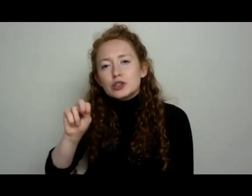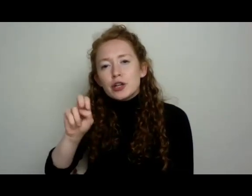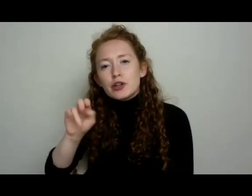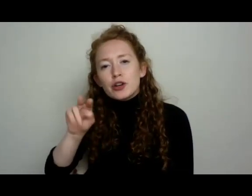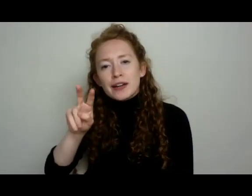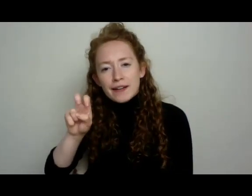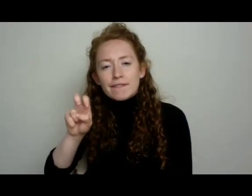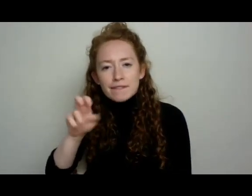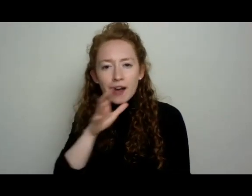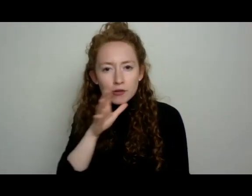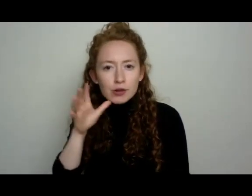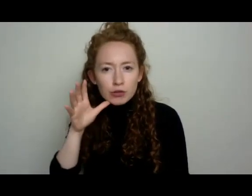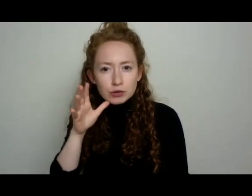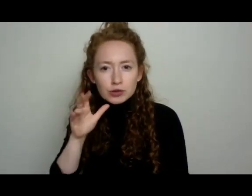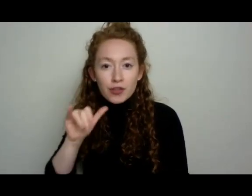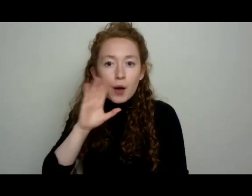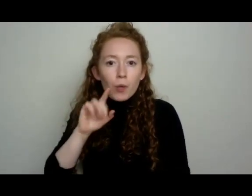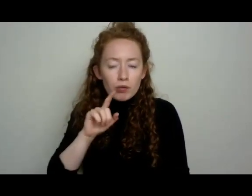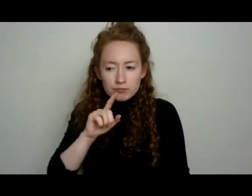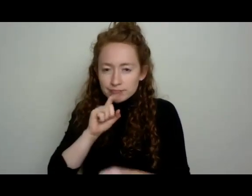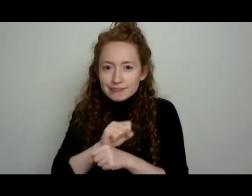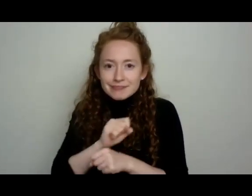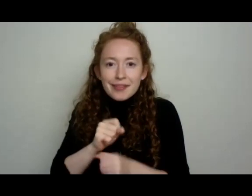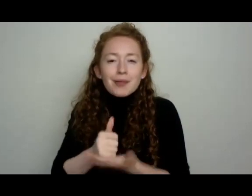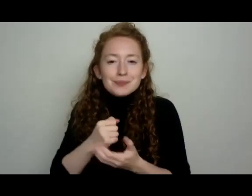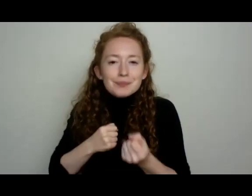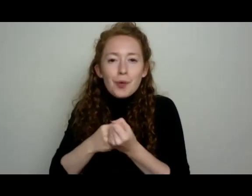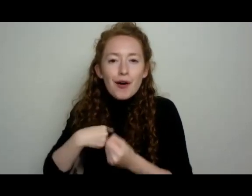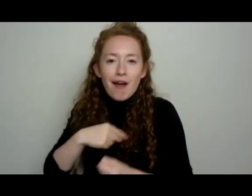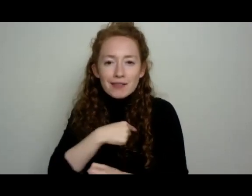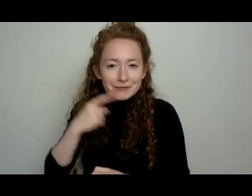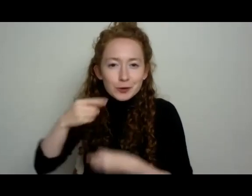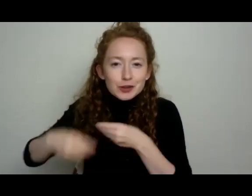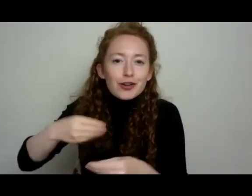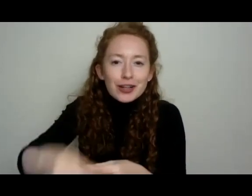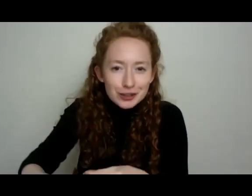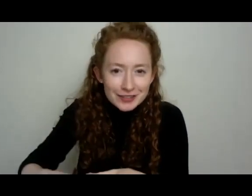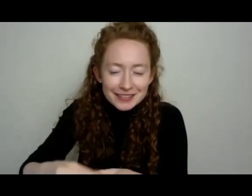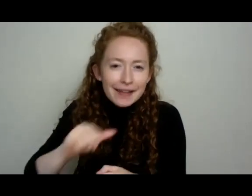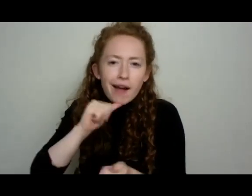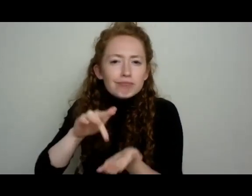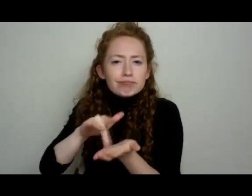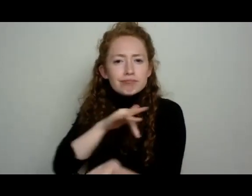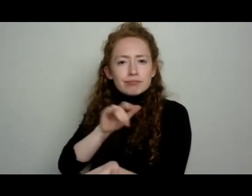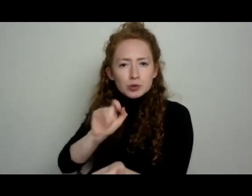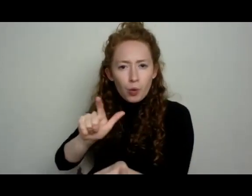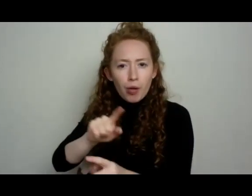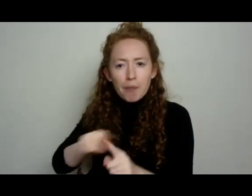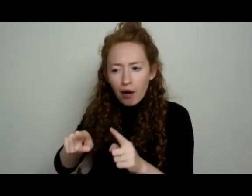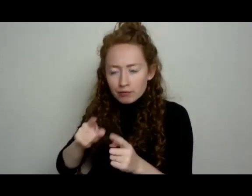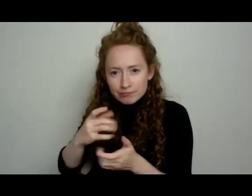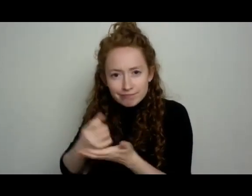force feed us. Right. So yes, if you can be adding soil, adding compost to your soil,